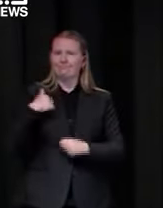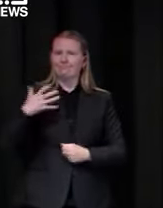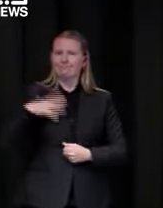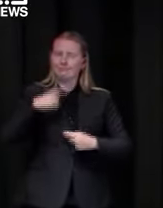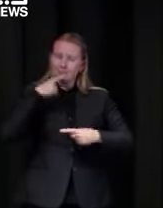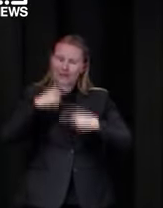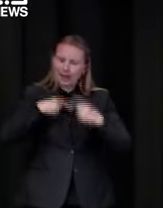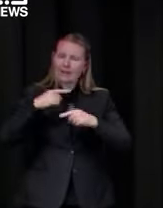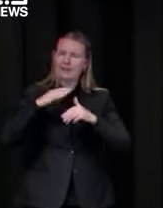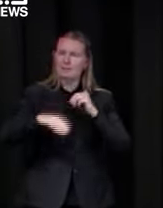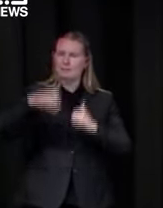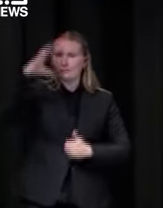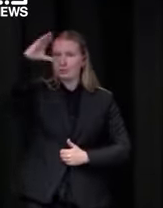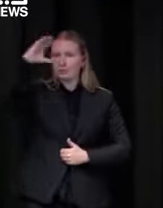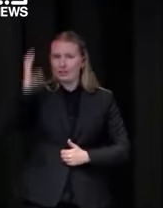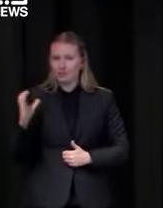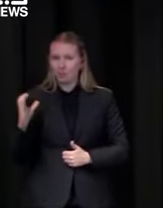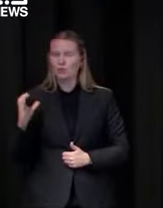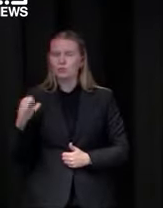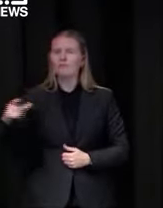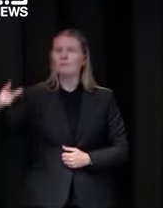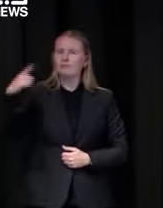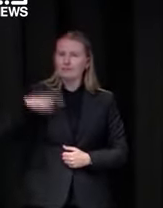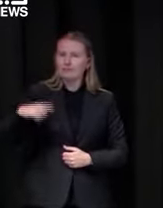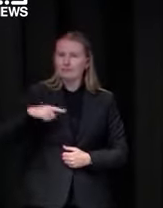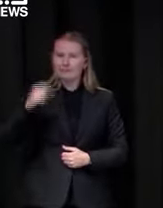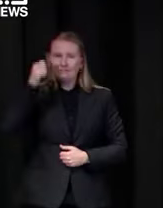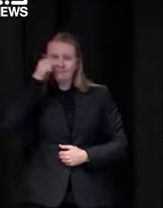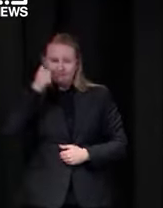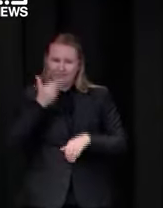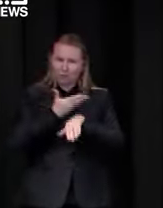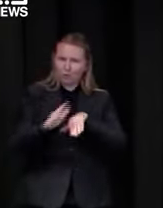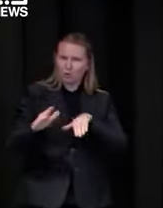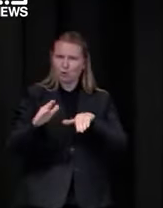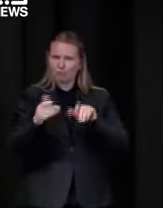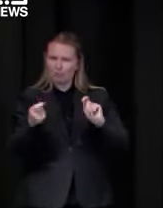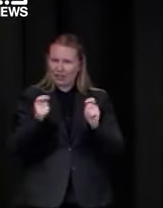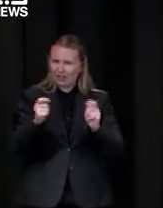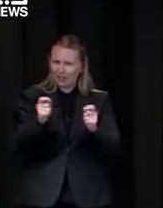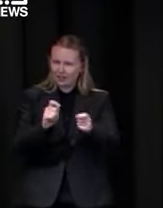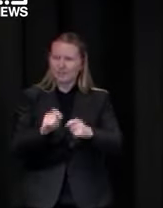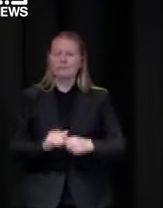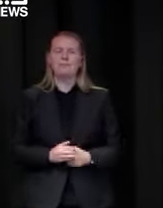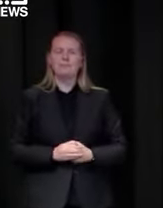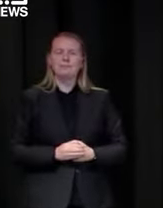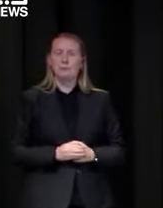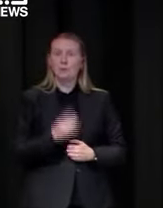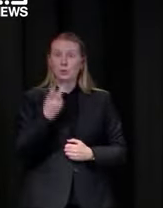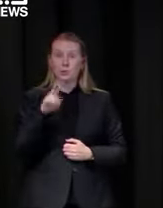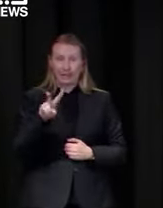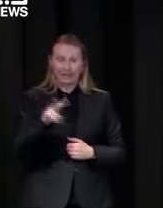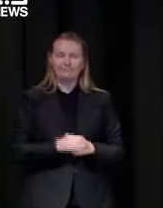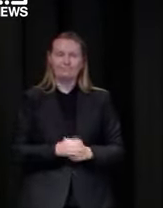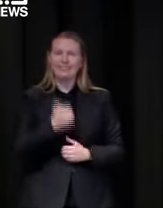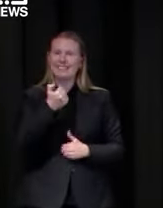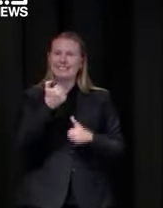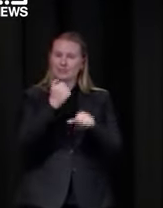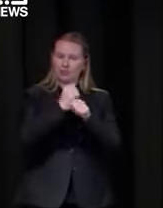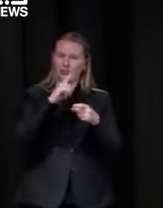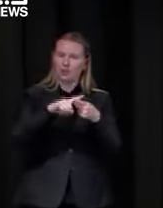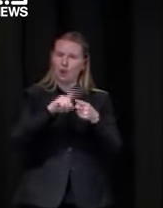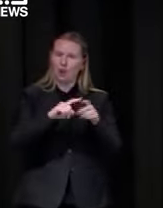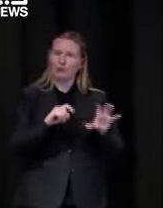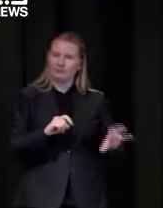on regional picture especially given the news um that deb's just given so of the 20 cases in regional victoria uh we have six in geelong